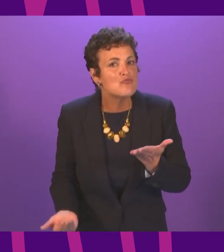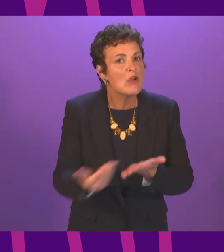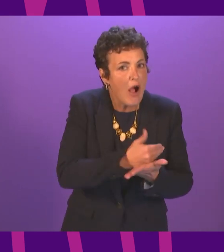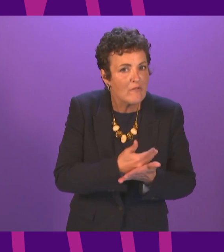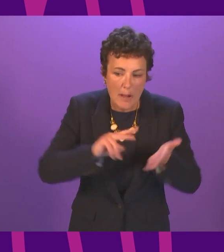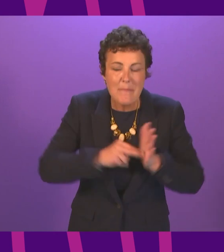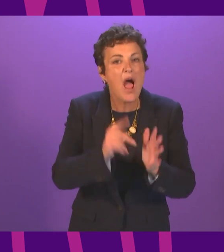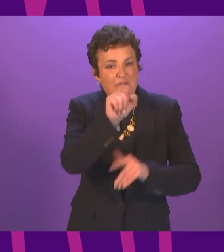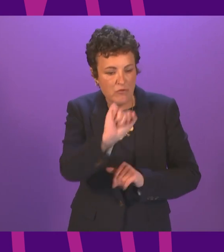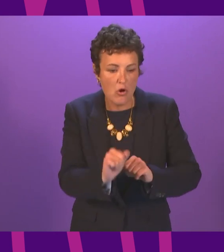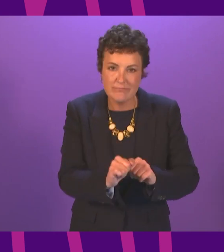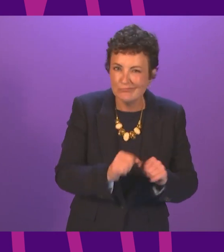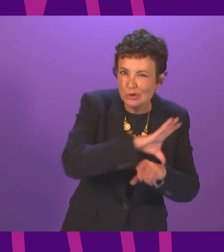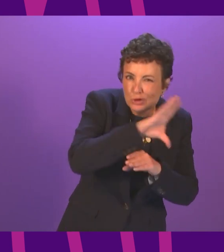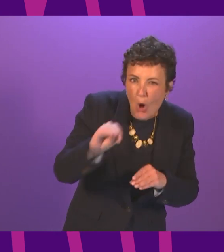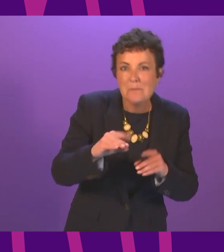creative sectors